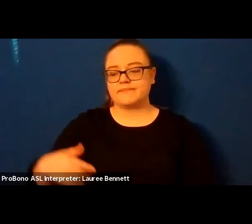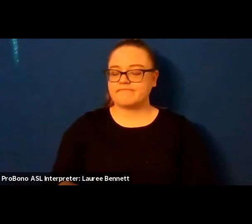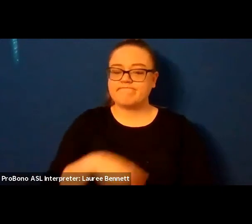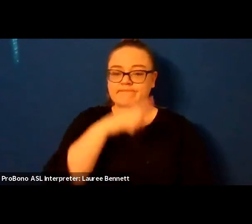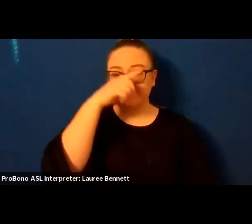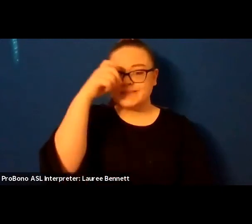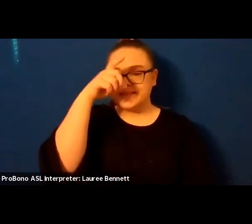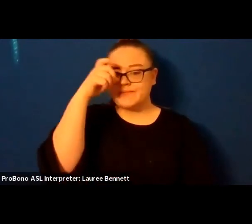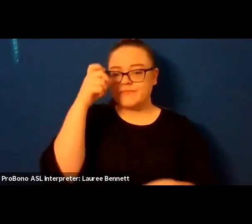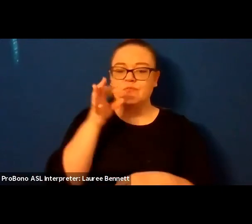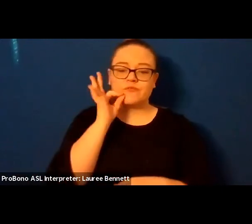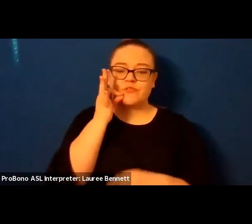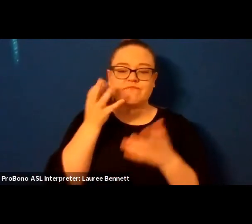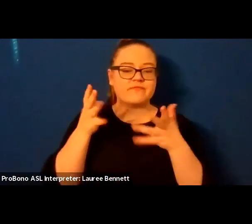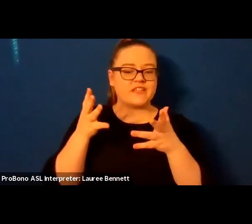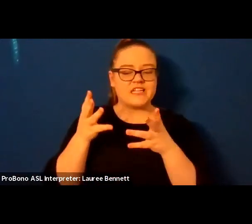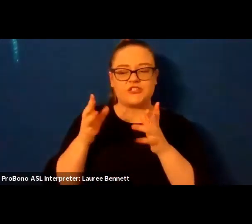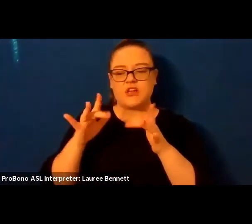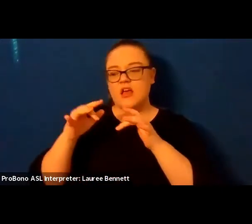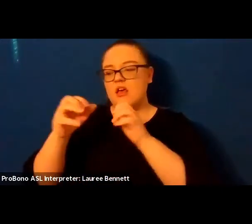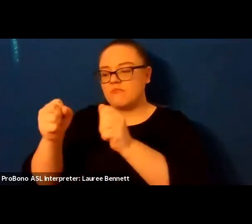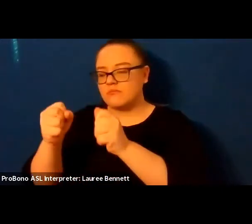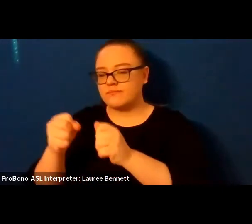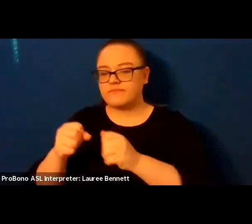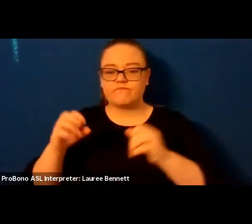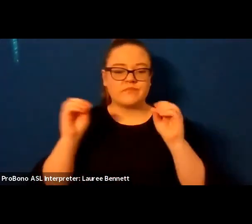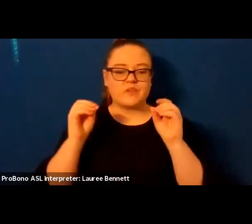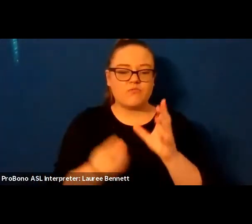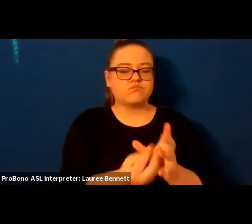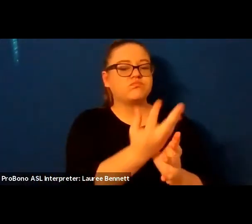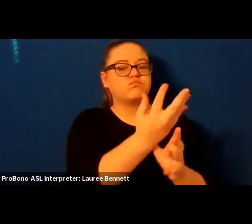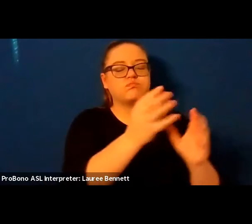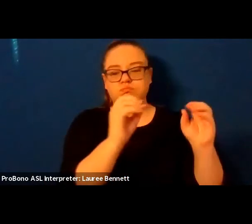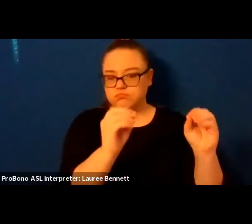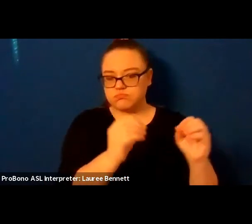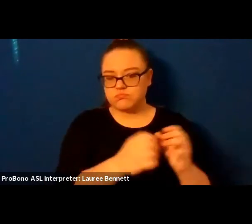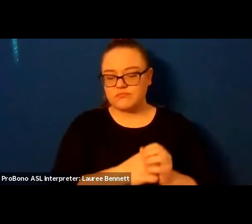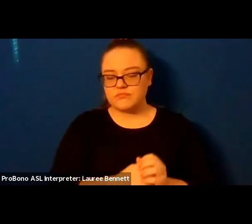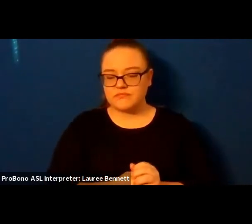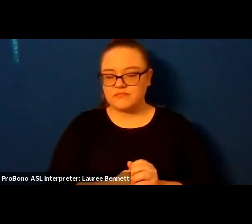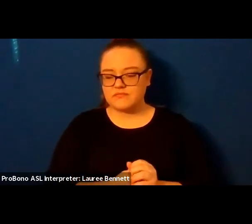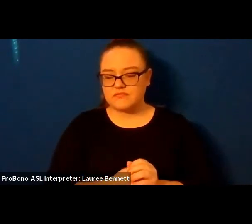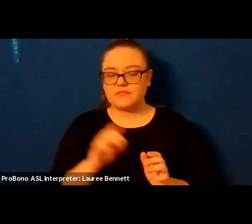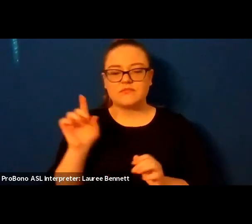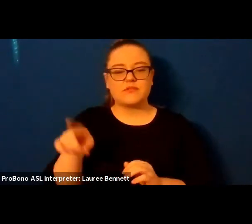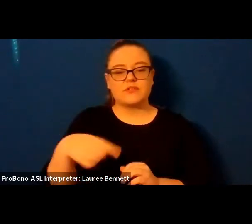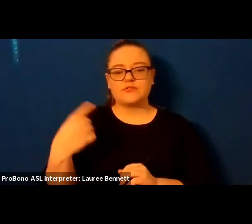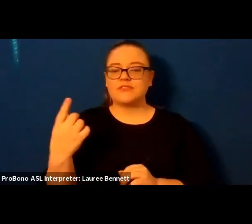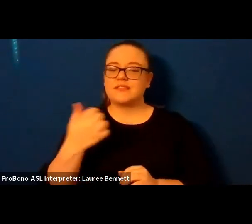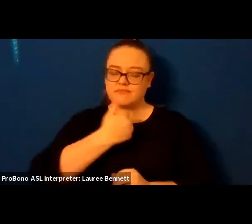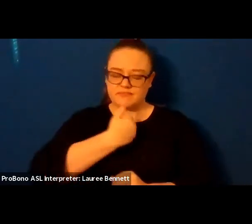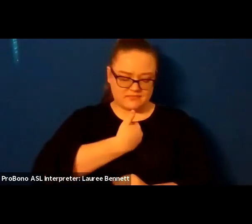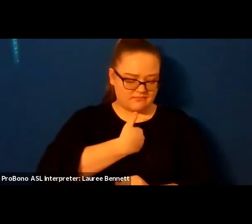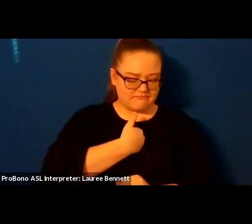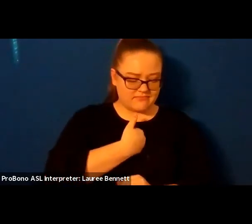once there was nobody just the strange spell of self a hand told to hold would